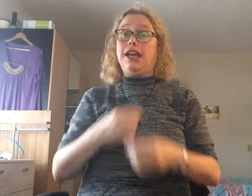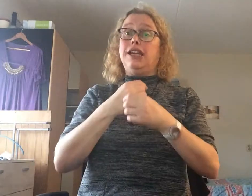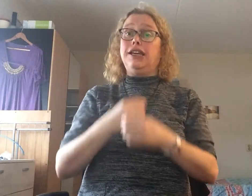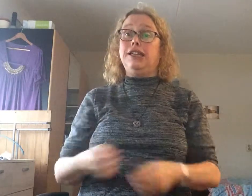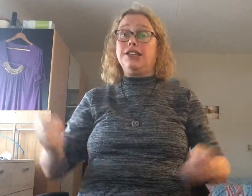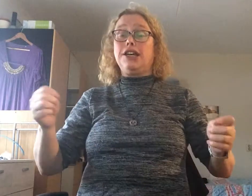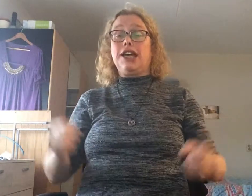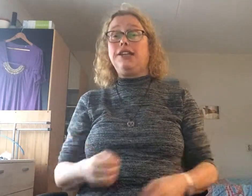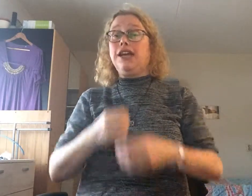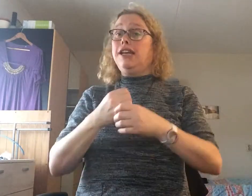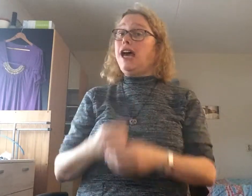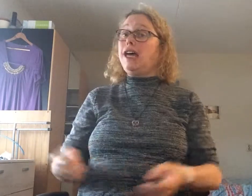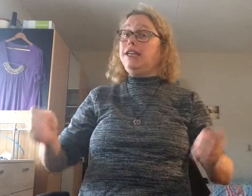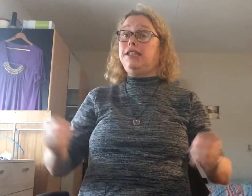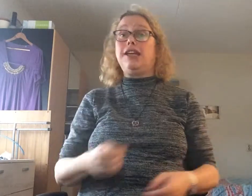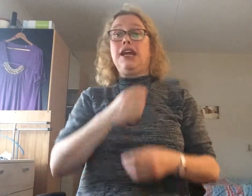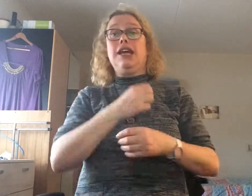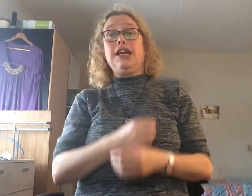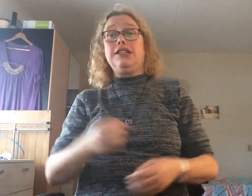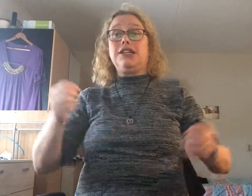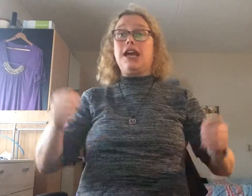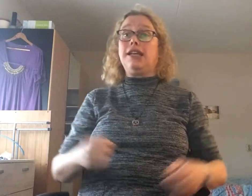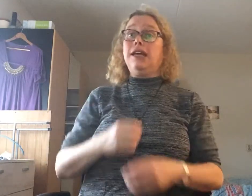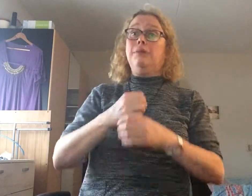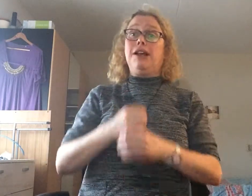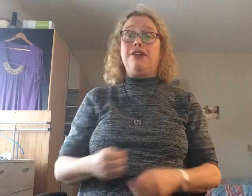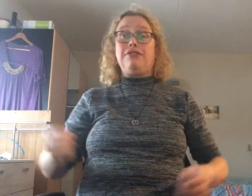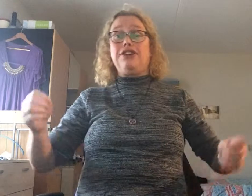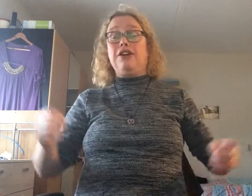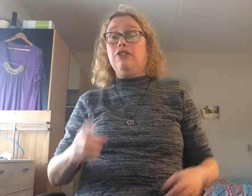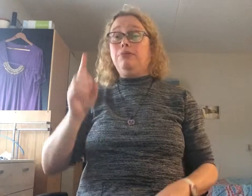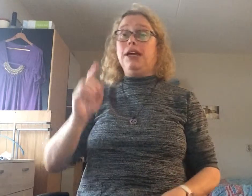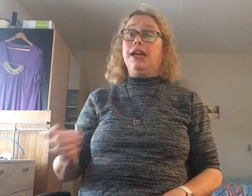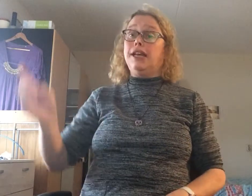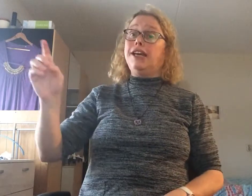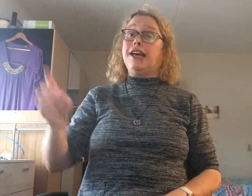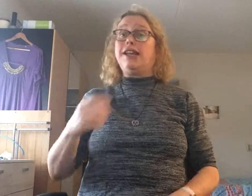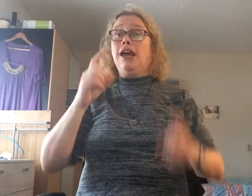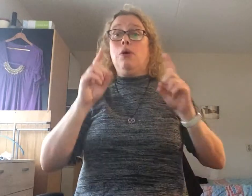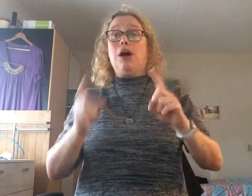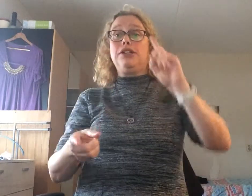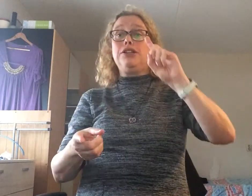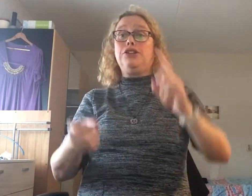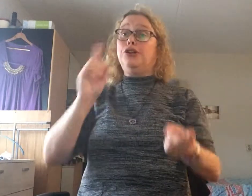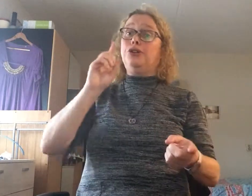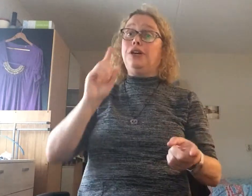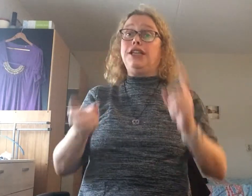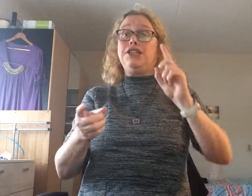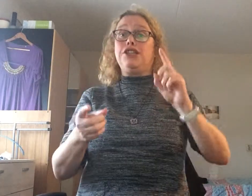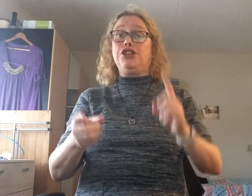eight, it's a cake. Nine, ten, it's a hand. Eleven, twelve, begin again. One, two, it's a